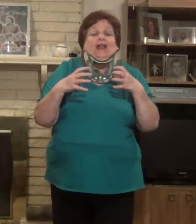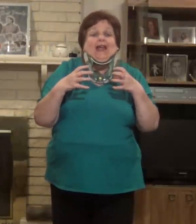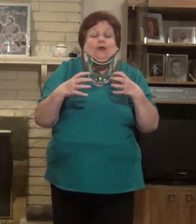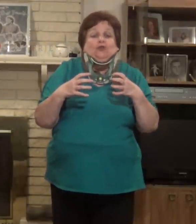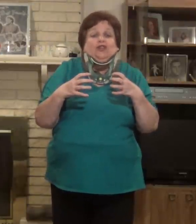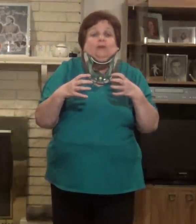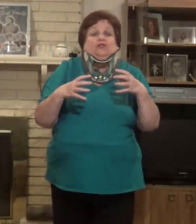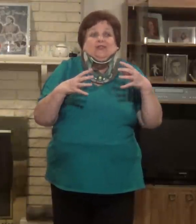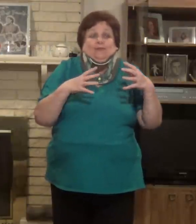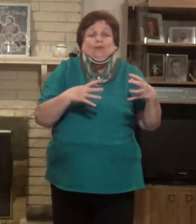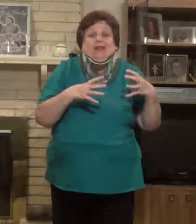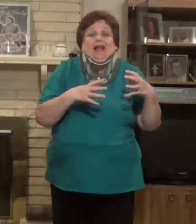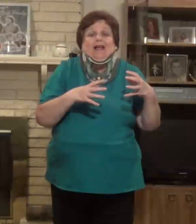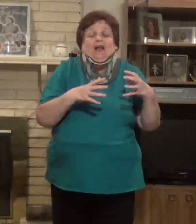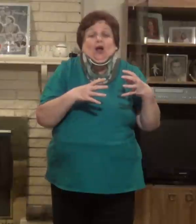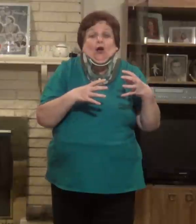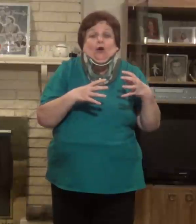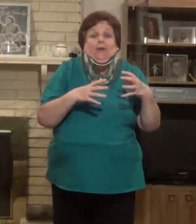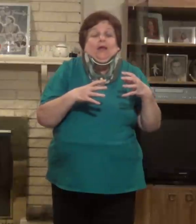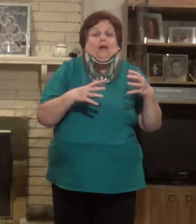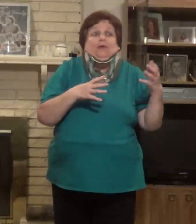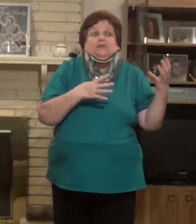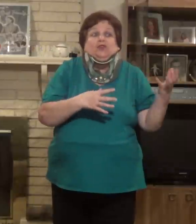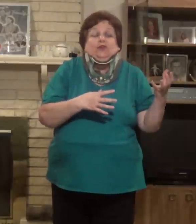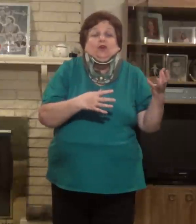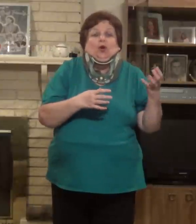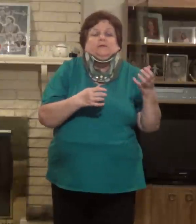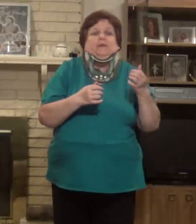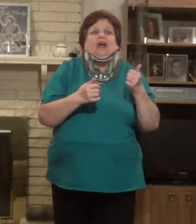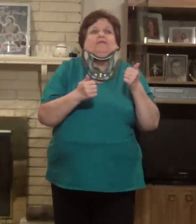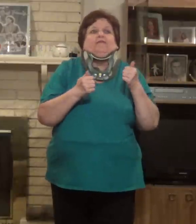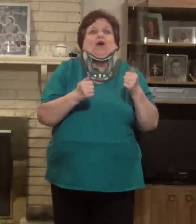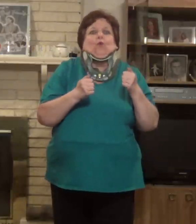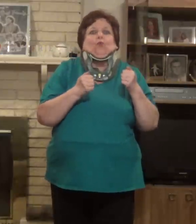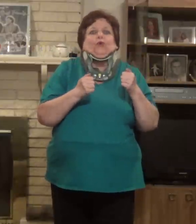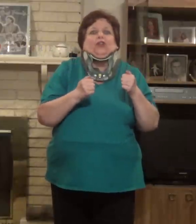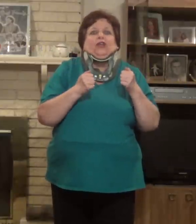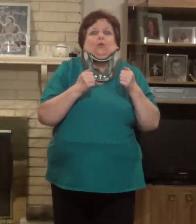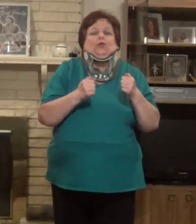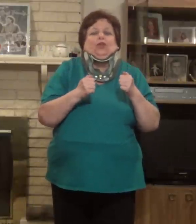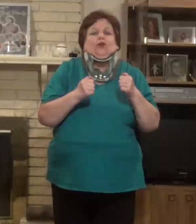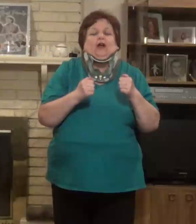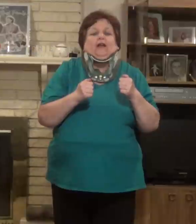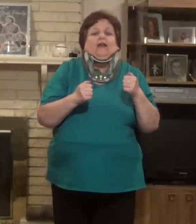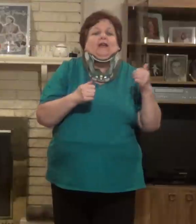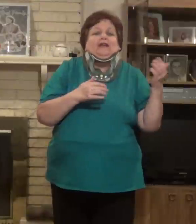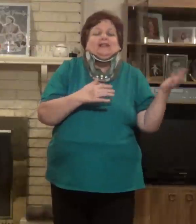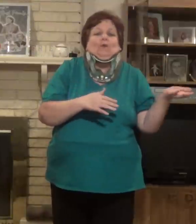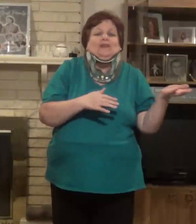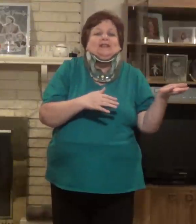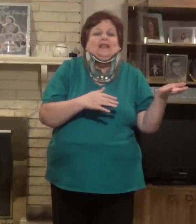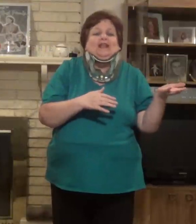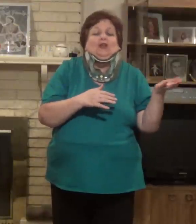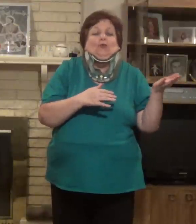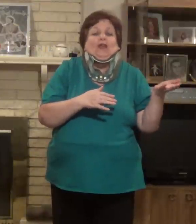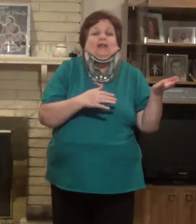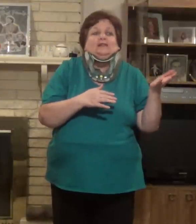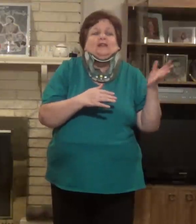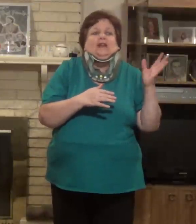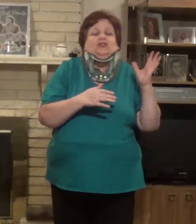of energy. It was just really high in carb, but it was good carbs. But I felt really, really good on it because I wasn't eating grains, and I